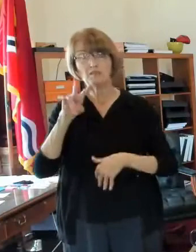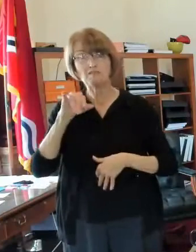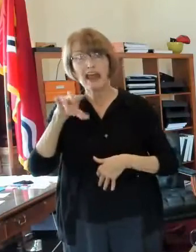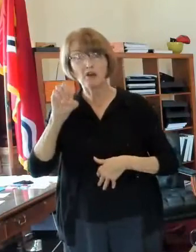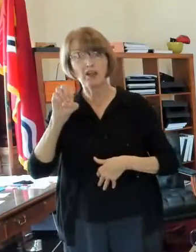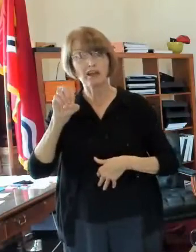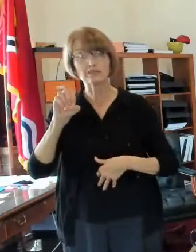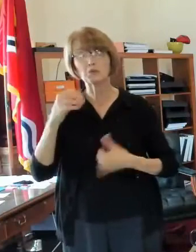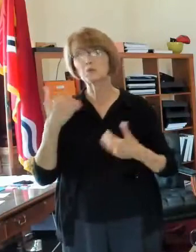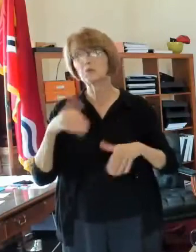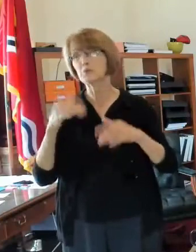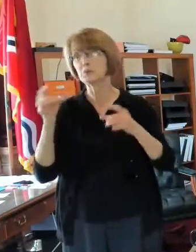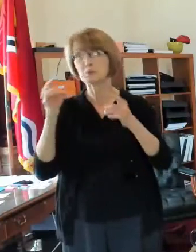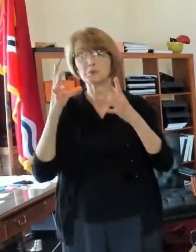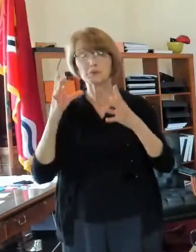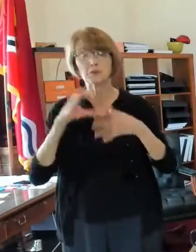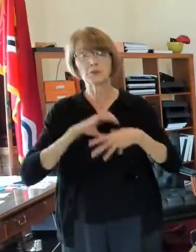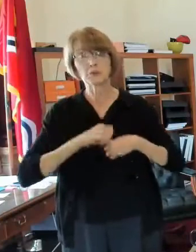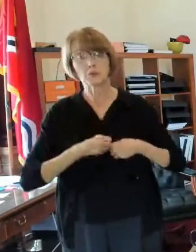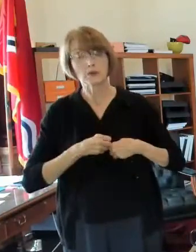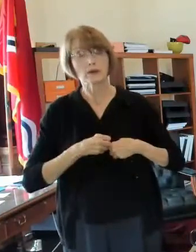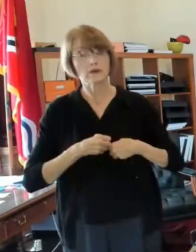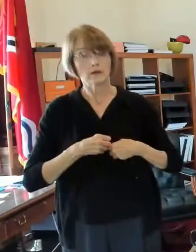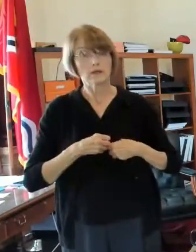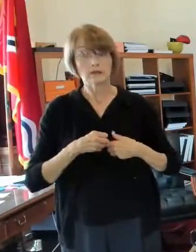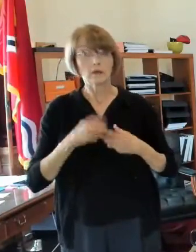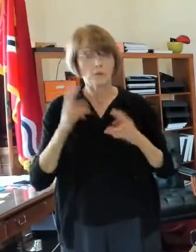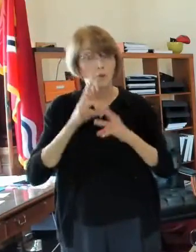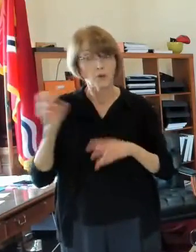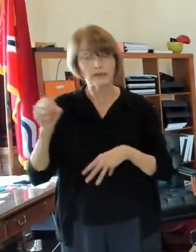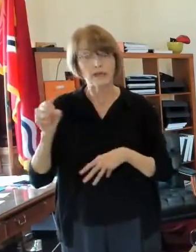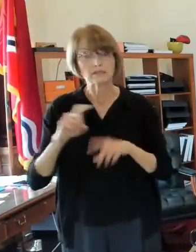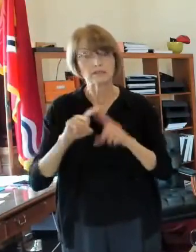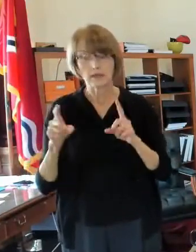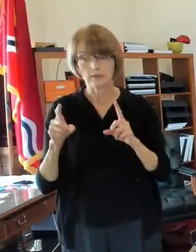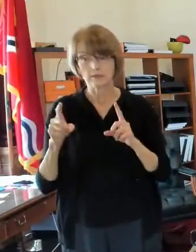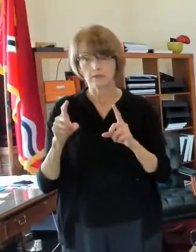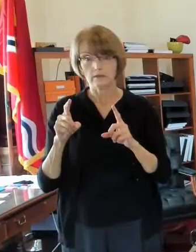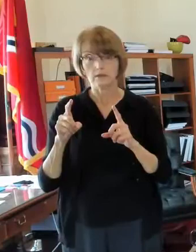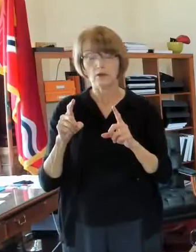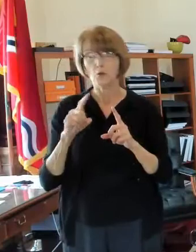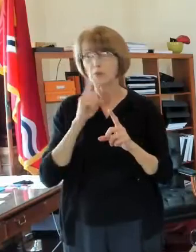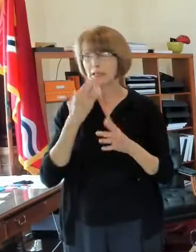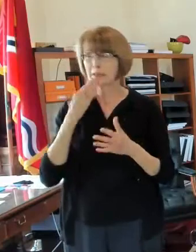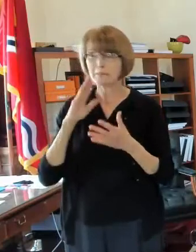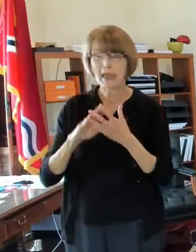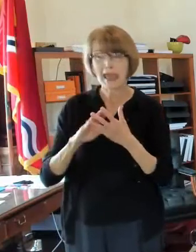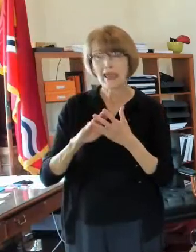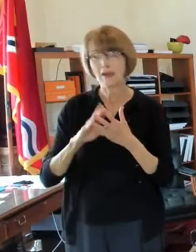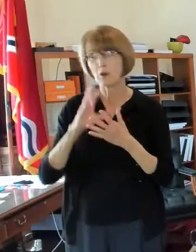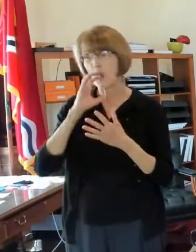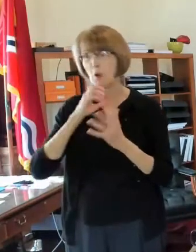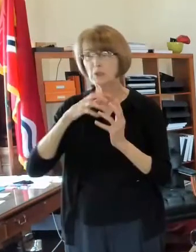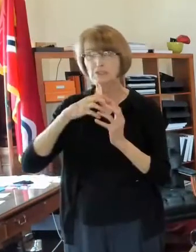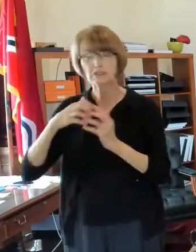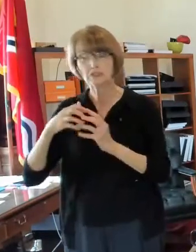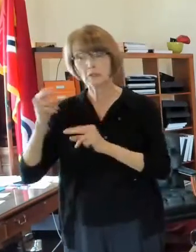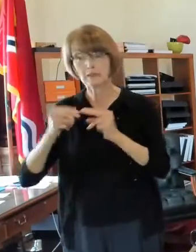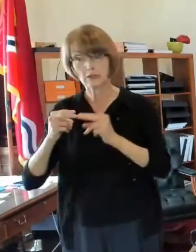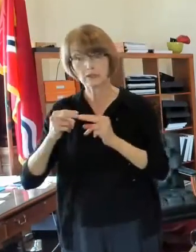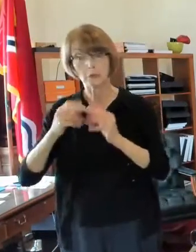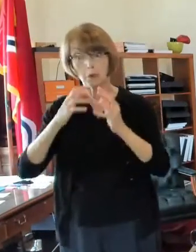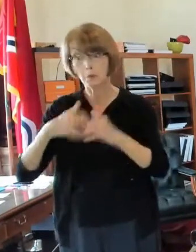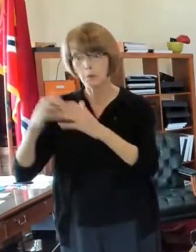we're all worried about that but things like taking down demolishing really bad buildings make a difference